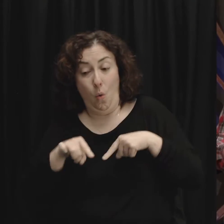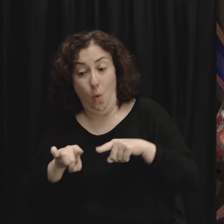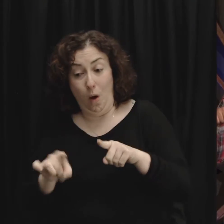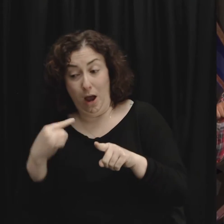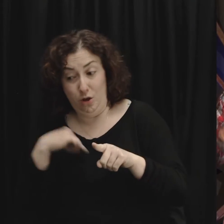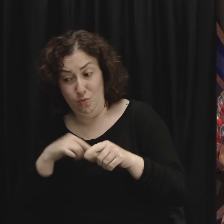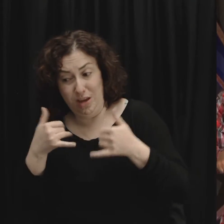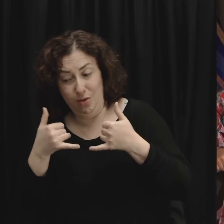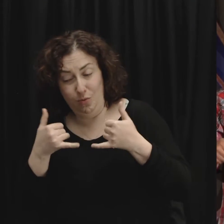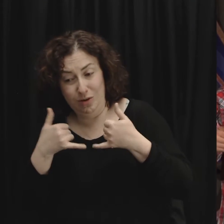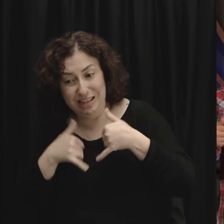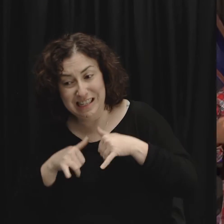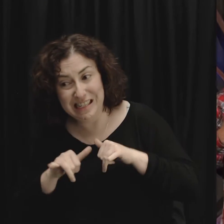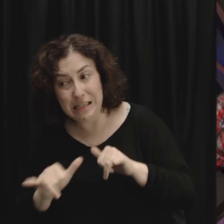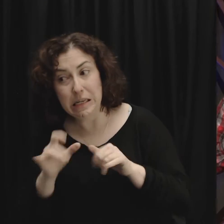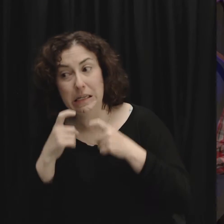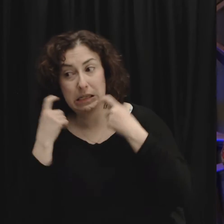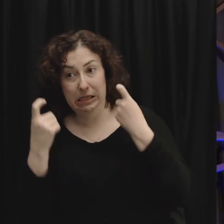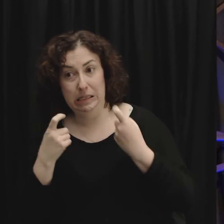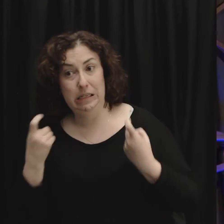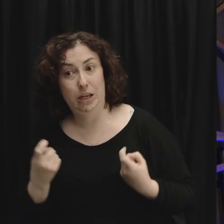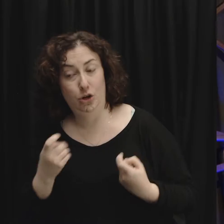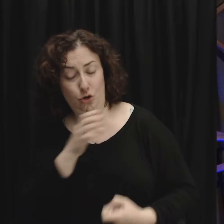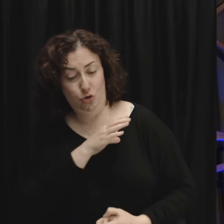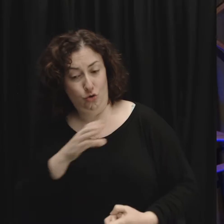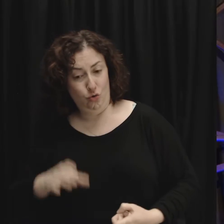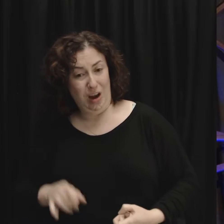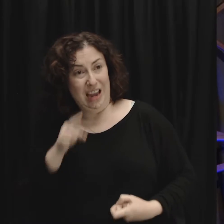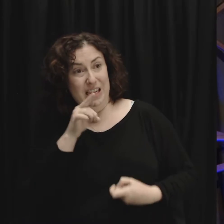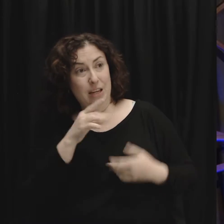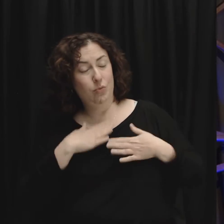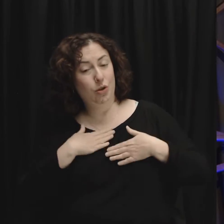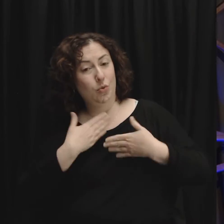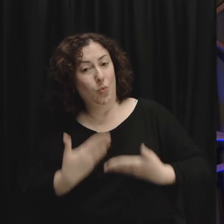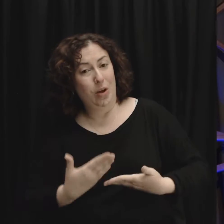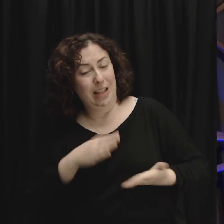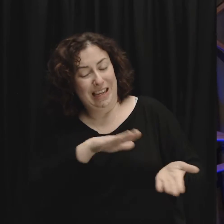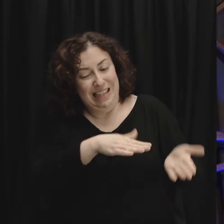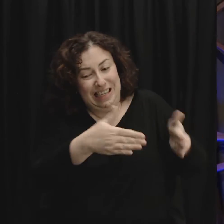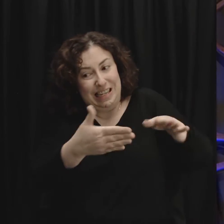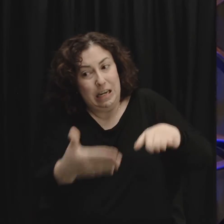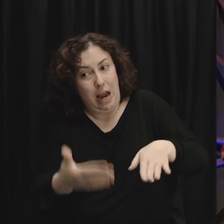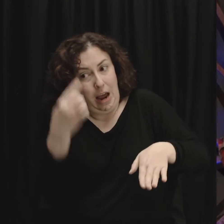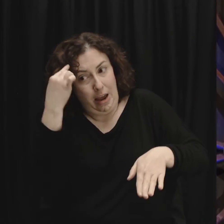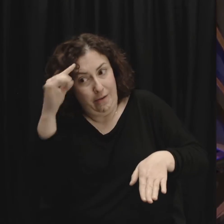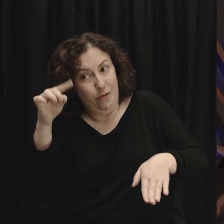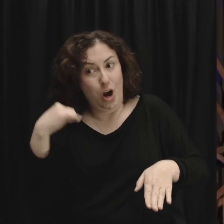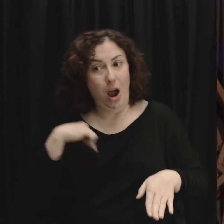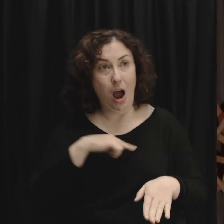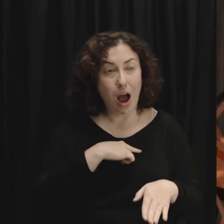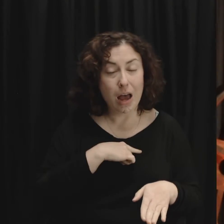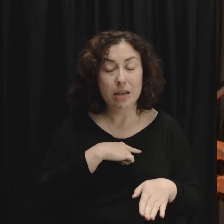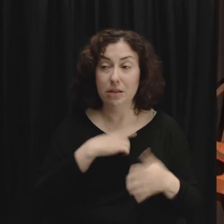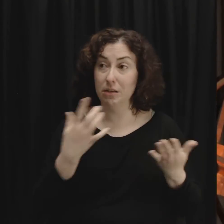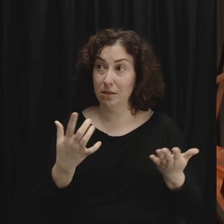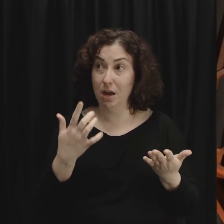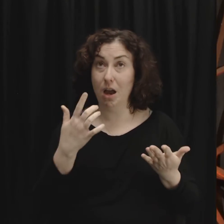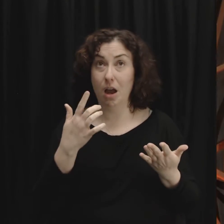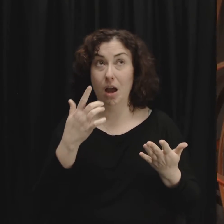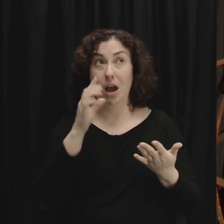died for us the message of the gospel is that God initiated this ministry of